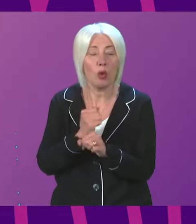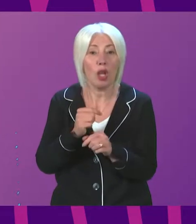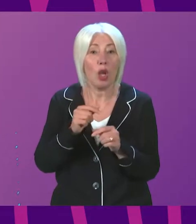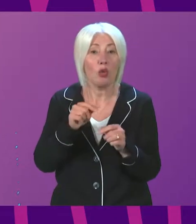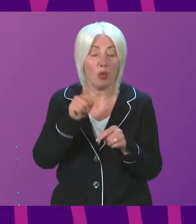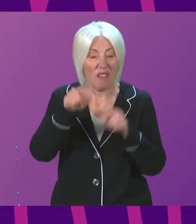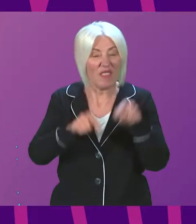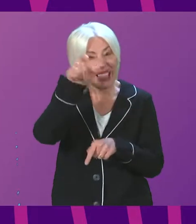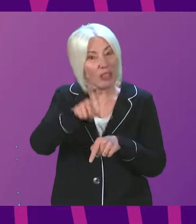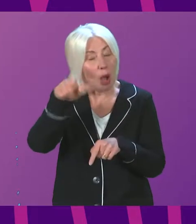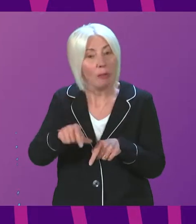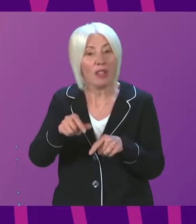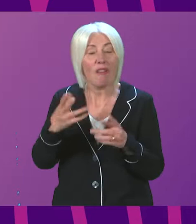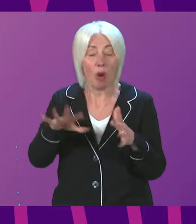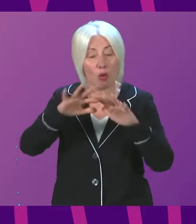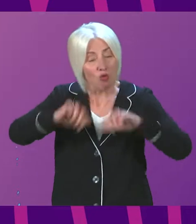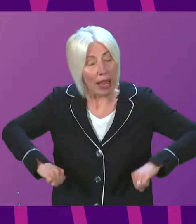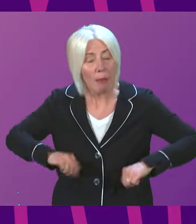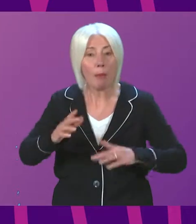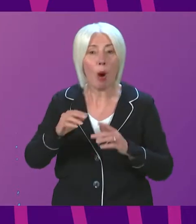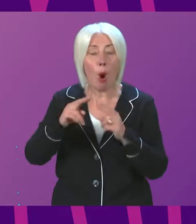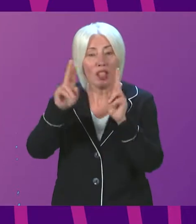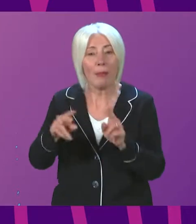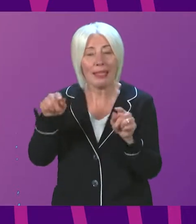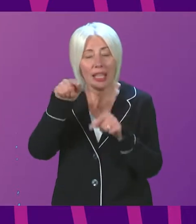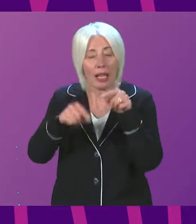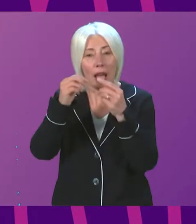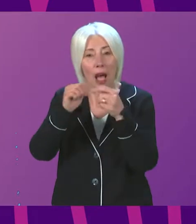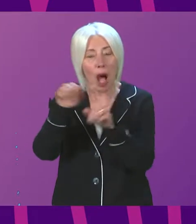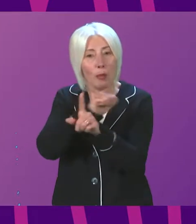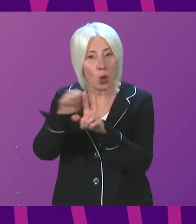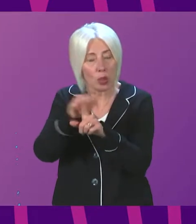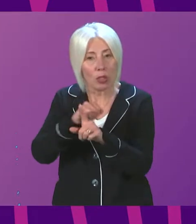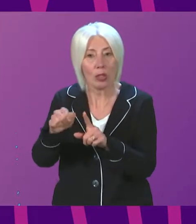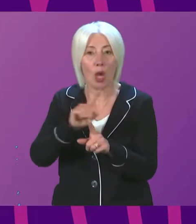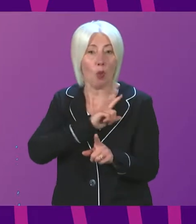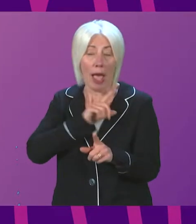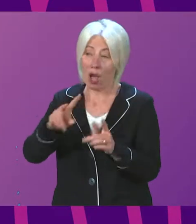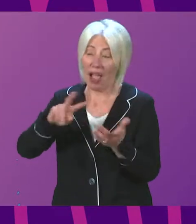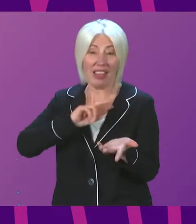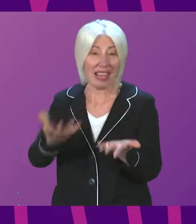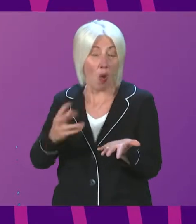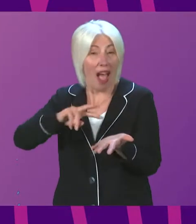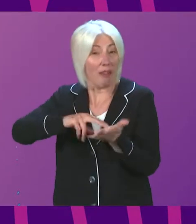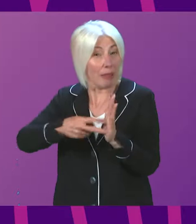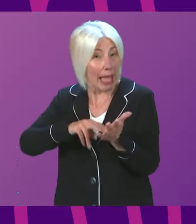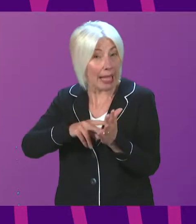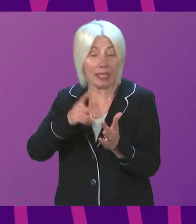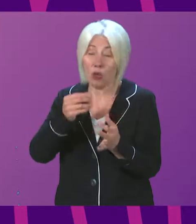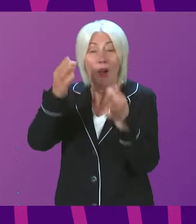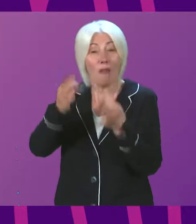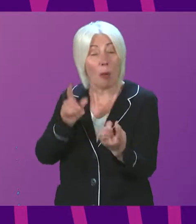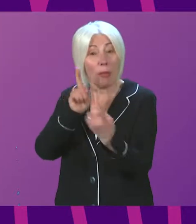of rape and domestic abuse are not re-traumatised as a result of plans to allow them to formally meet those who have harmed them